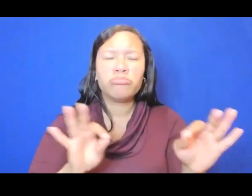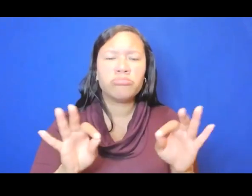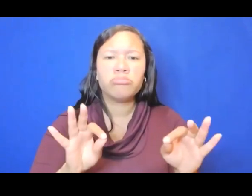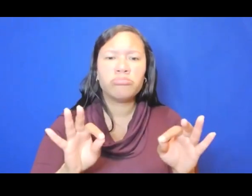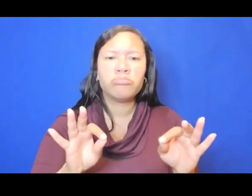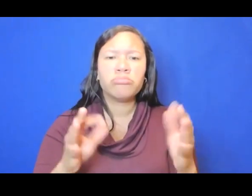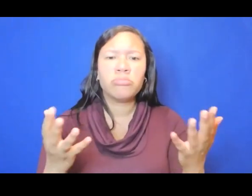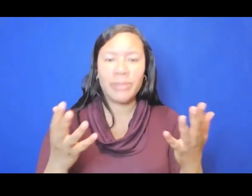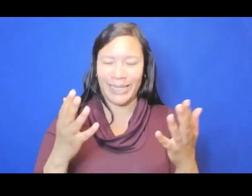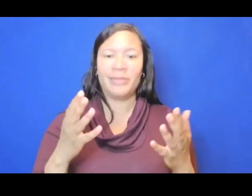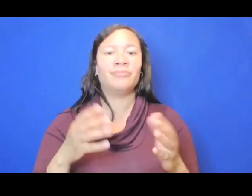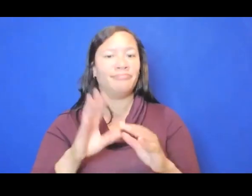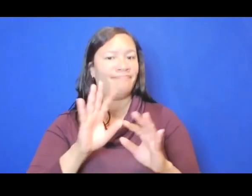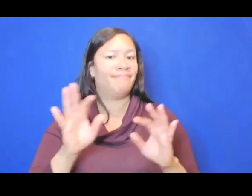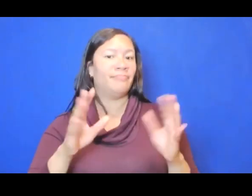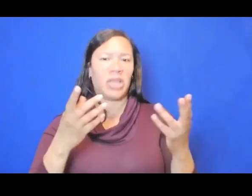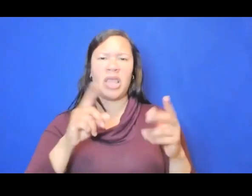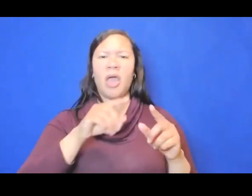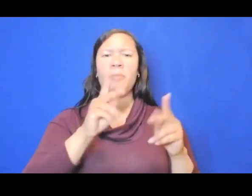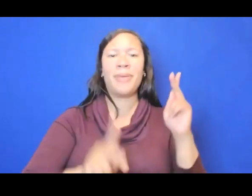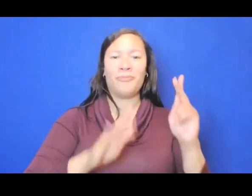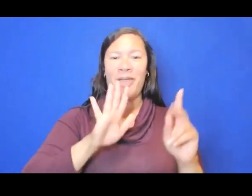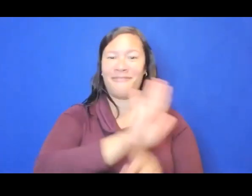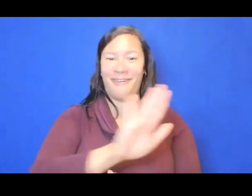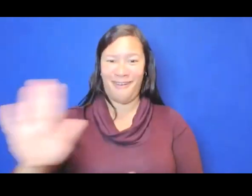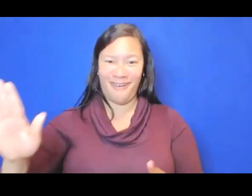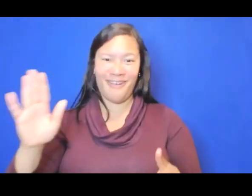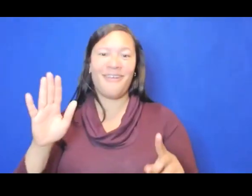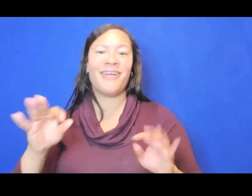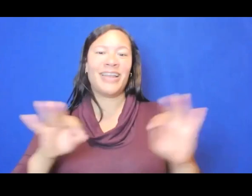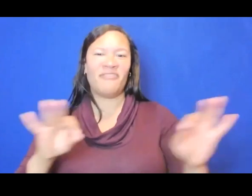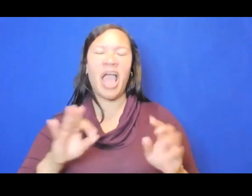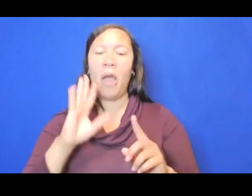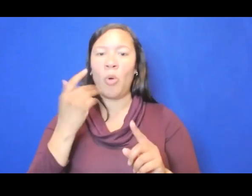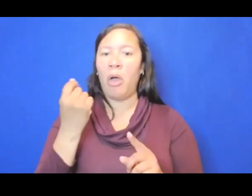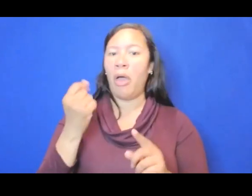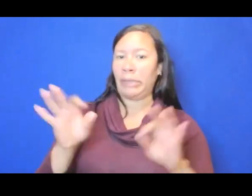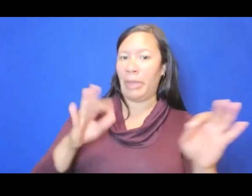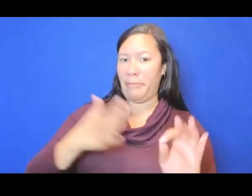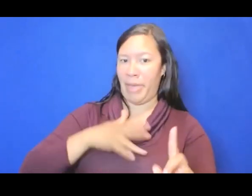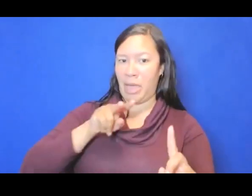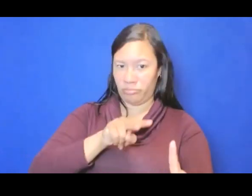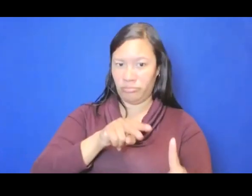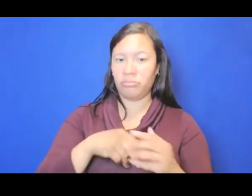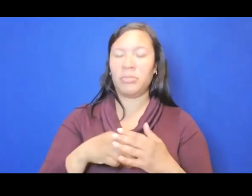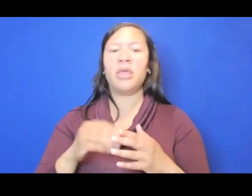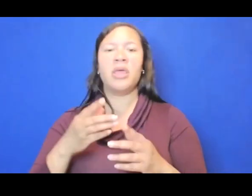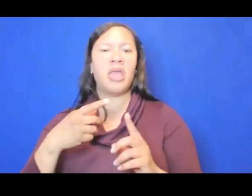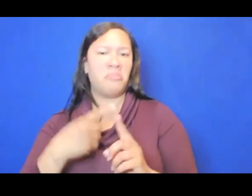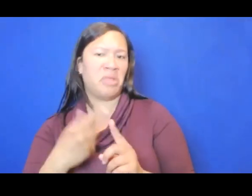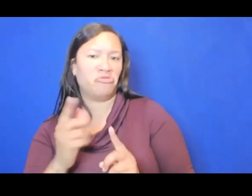contexts, but I'll tell you the way that I understand it and I'll tell you the way that I think it's going to be useful to understand it for the purposes of the grant.